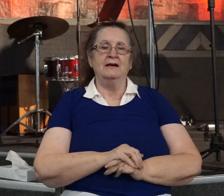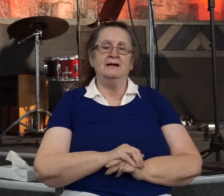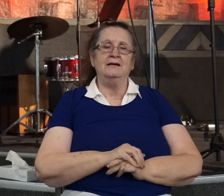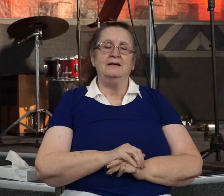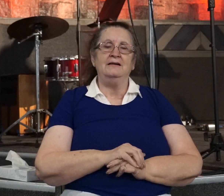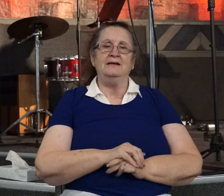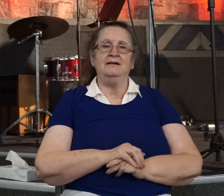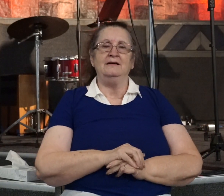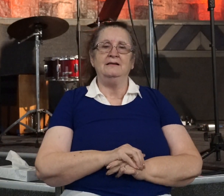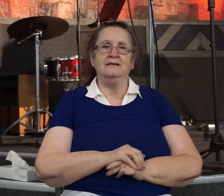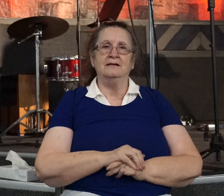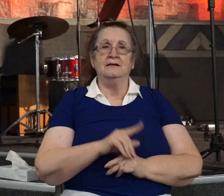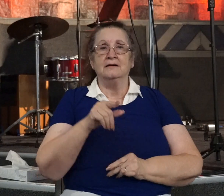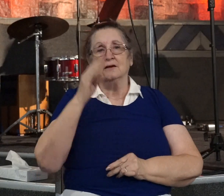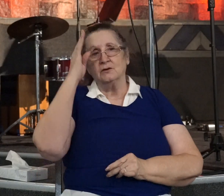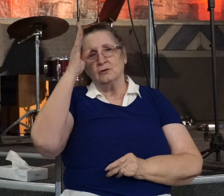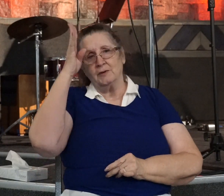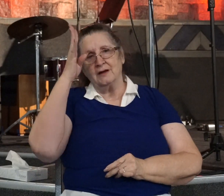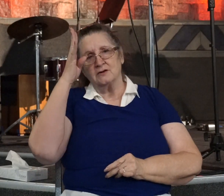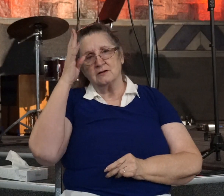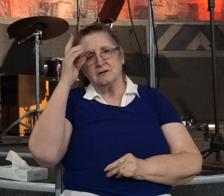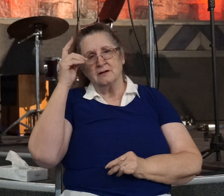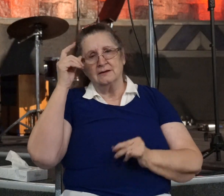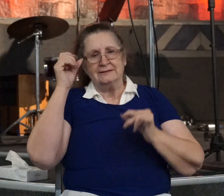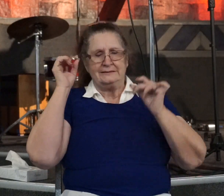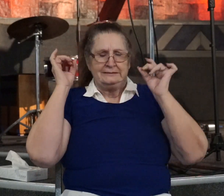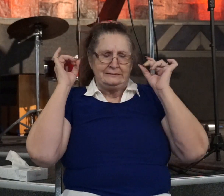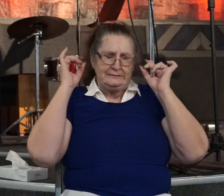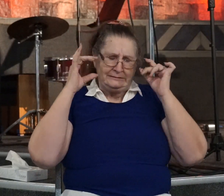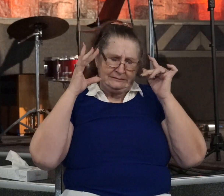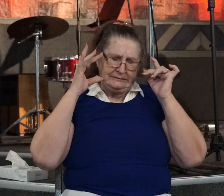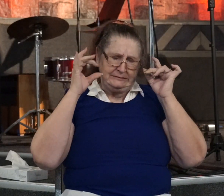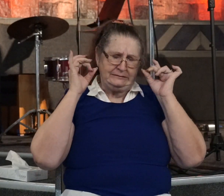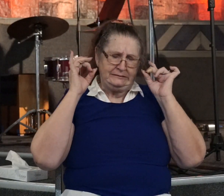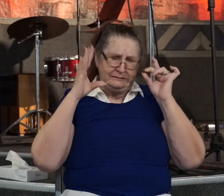Could you imagine the torment? Could you imagine the heartache?